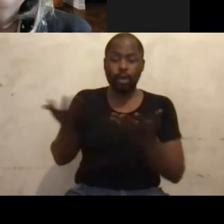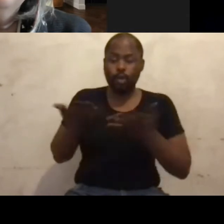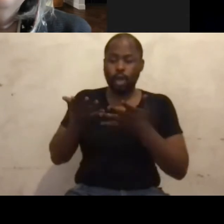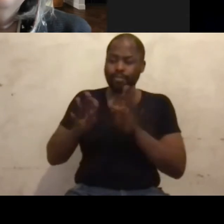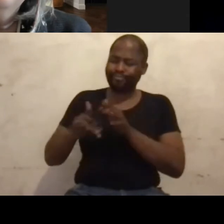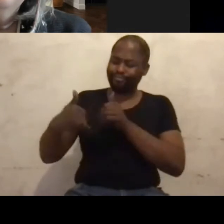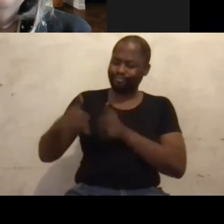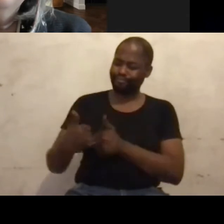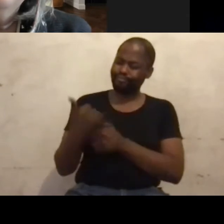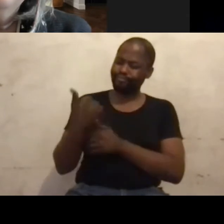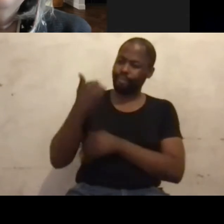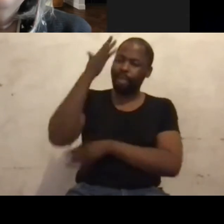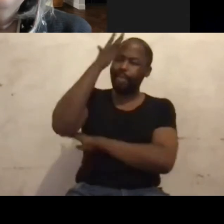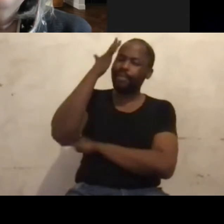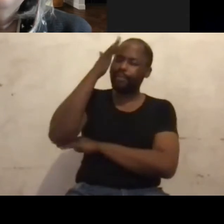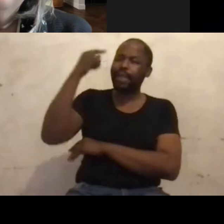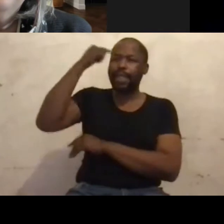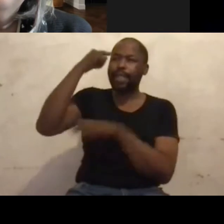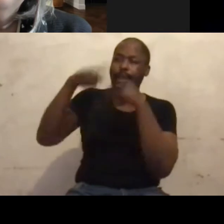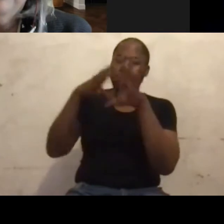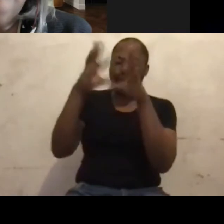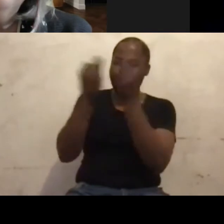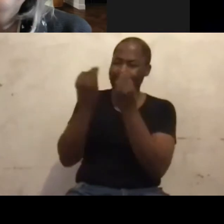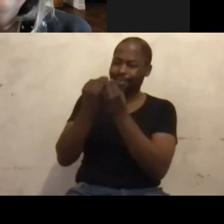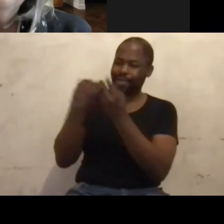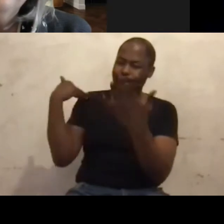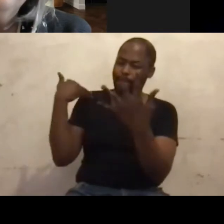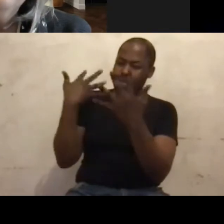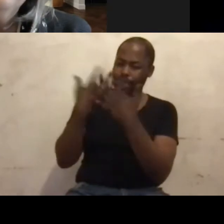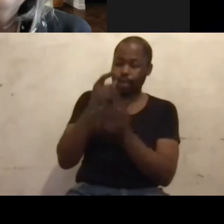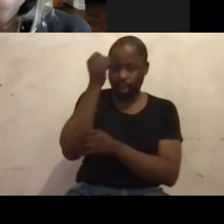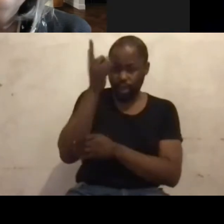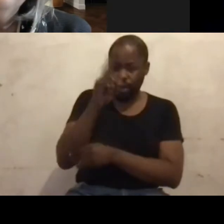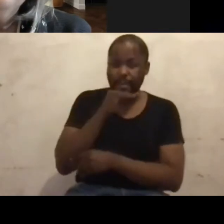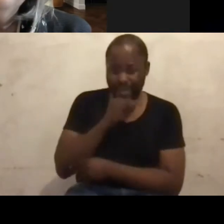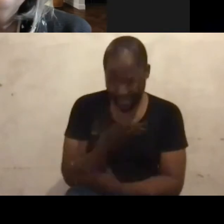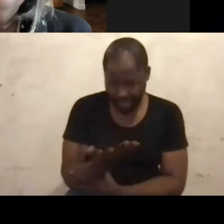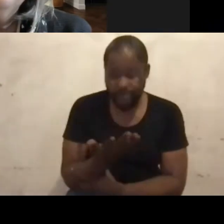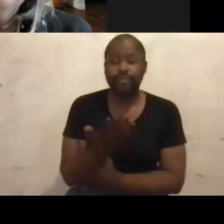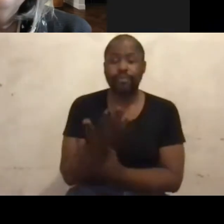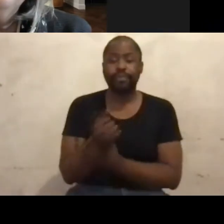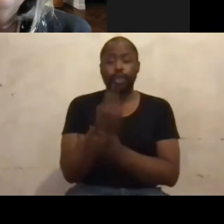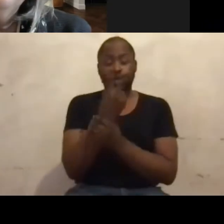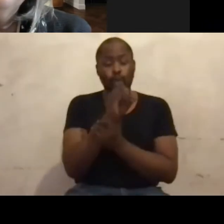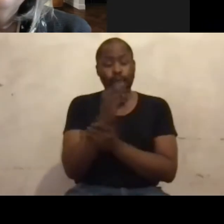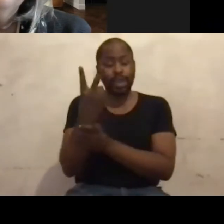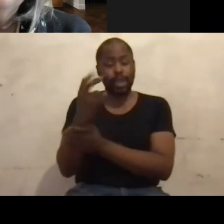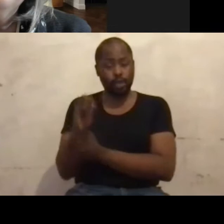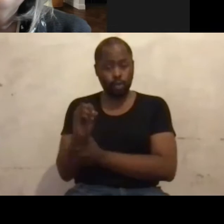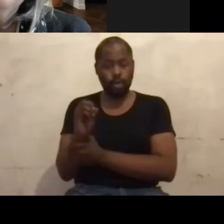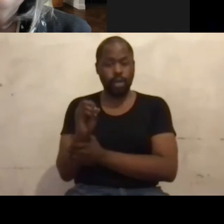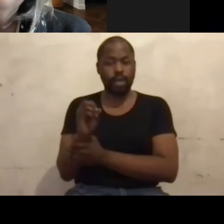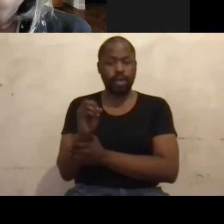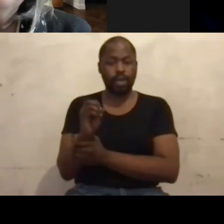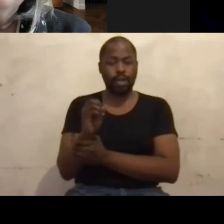things after they've happened. Are you understanding what I'm trying to say? And 2020 was also my 25th